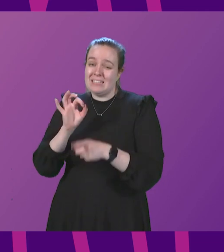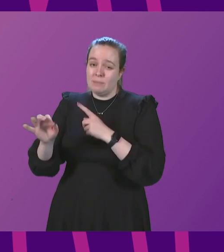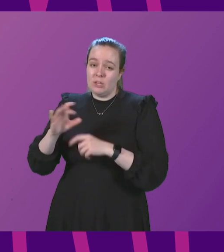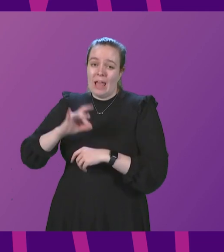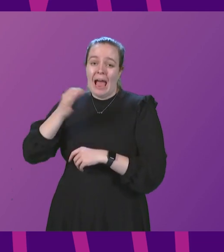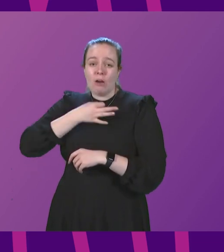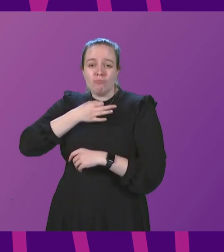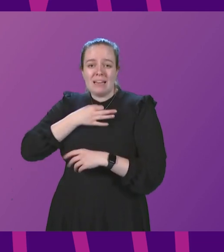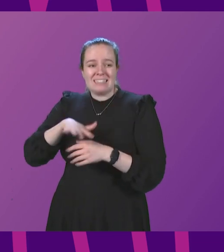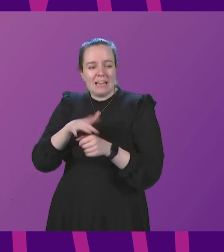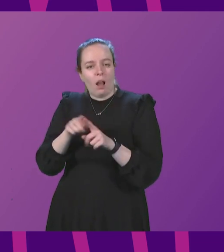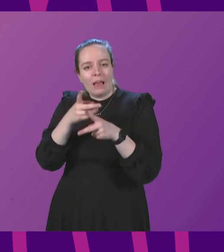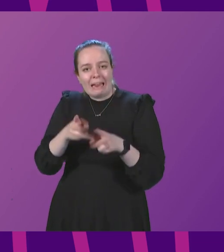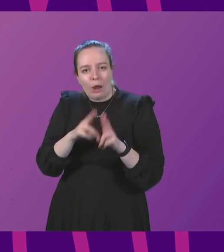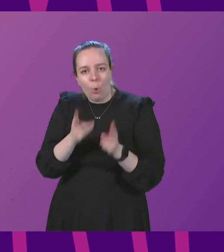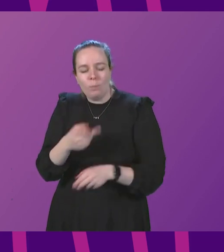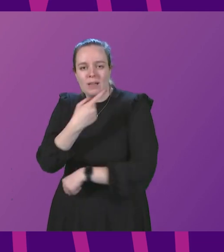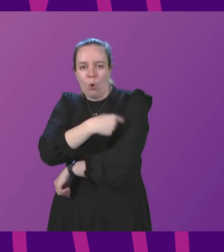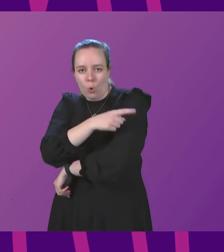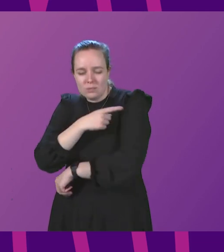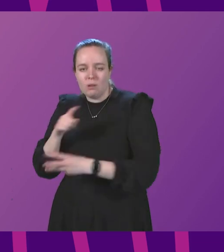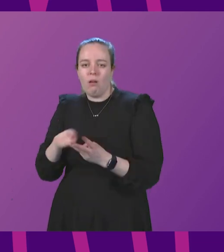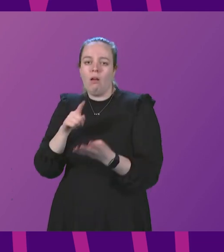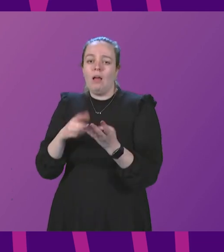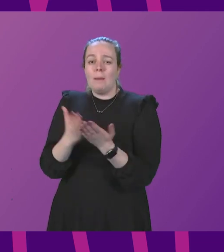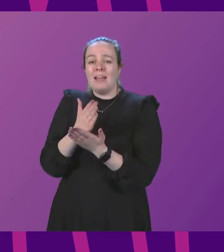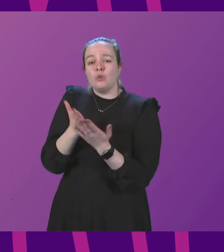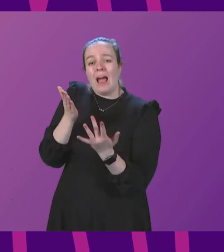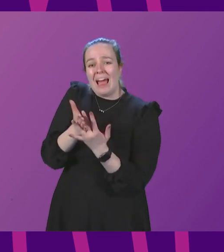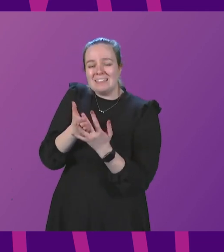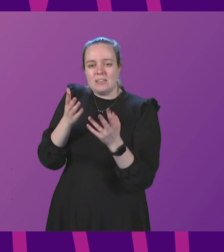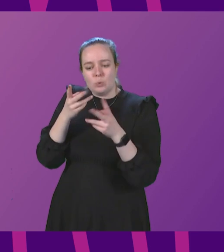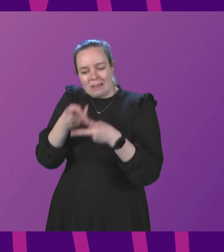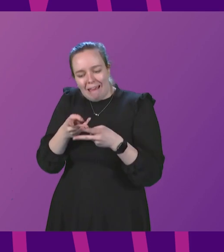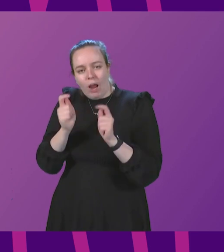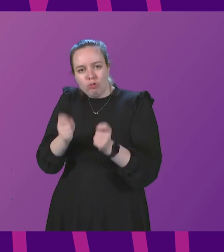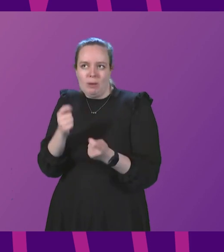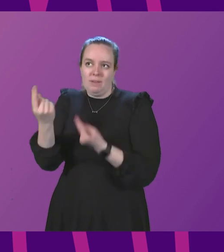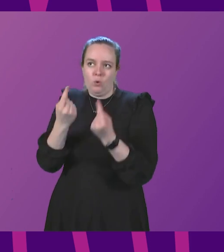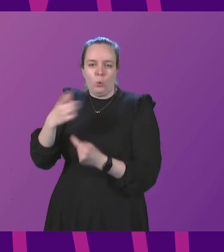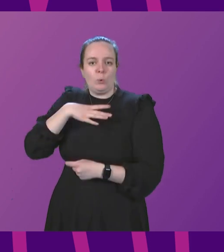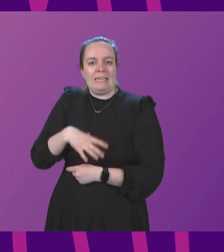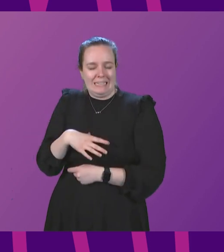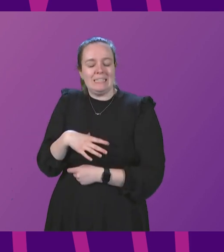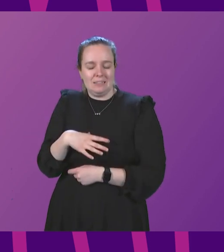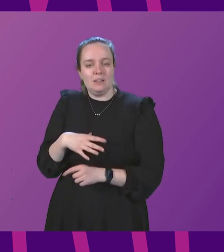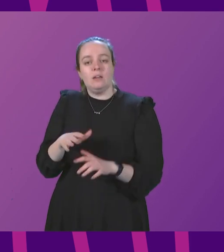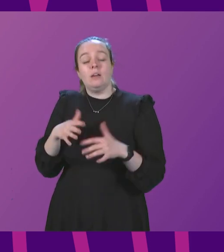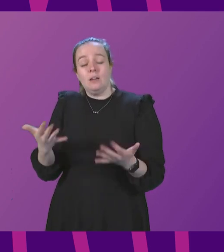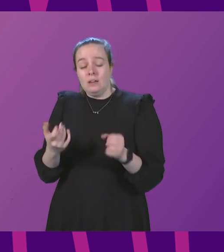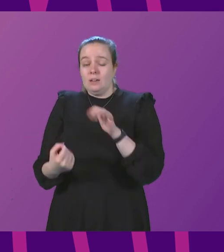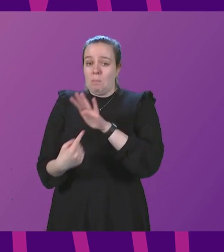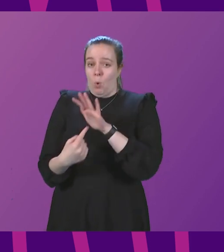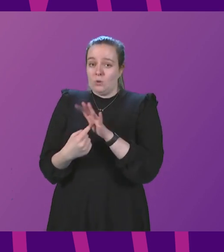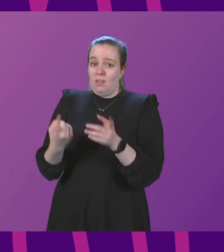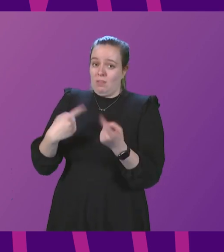-risk settings like care homes and hospitals, and ensuring access to care and treatment for those who need it. However, it is vital